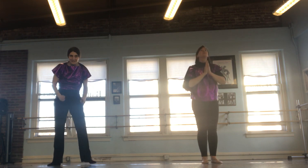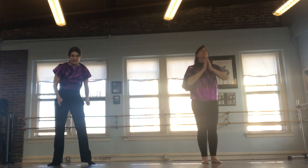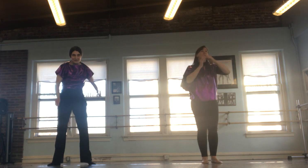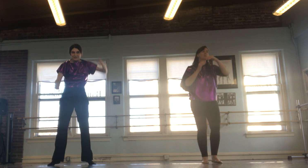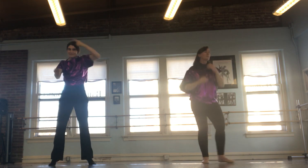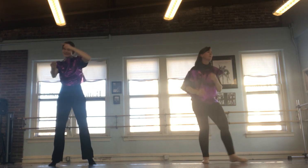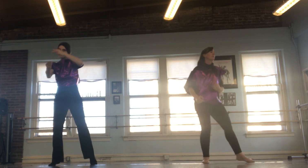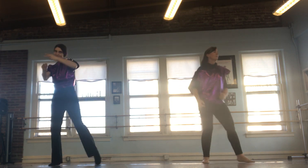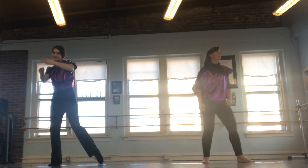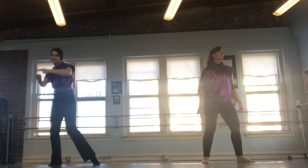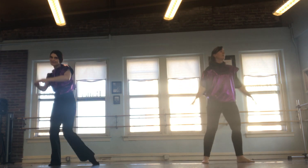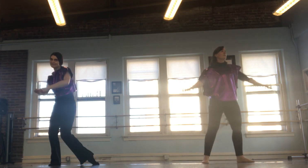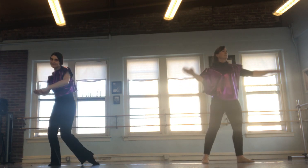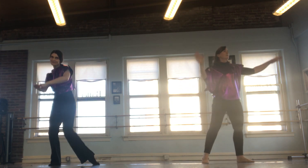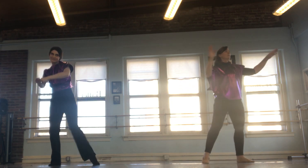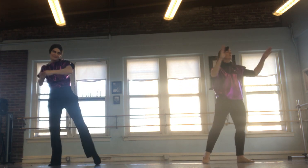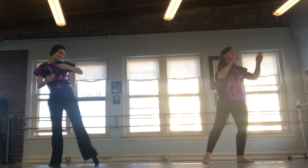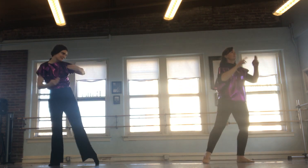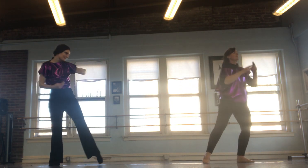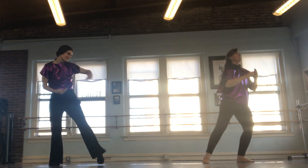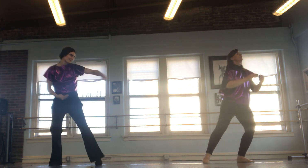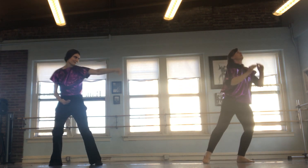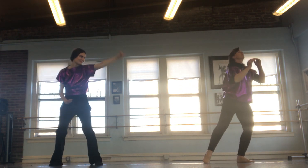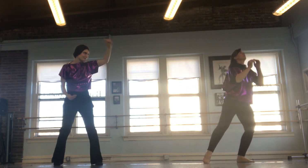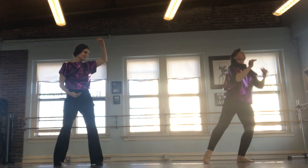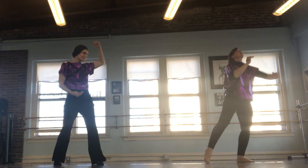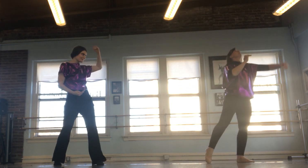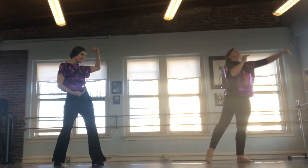I'm waiting I'm waiting